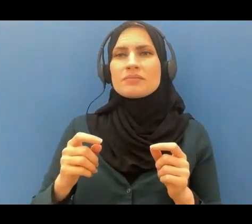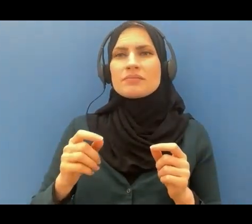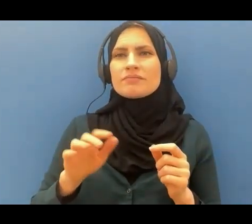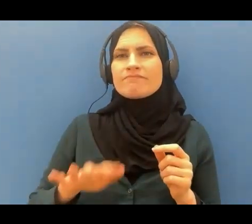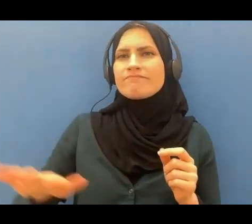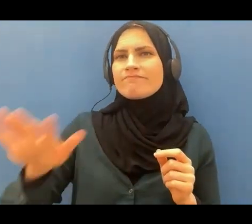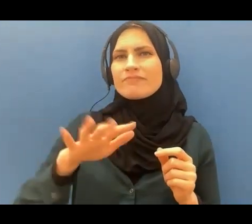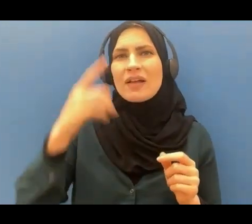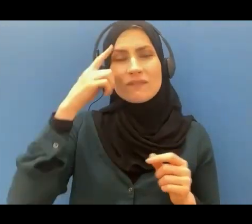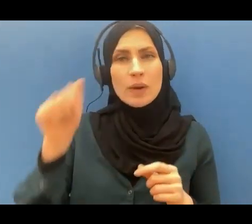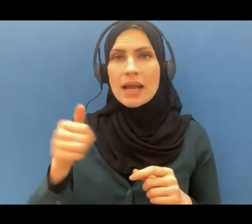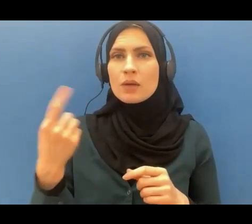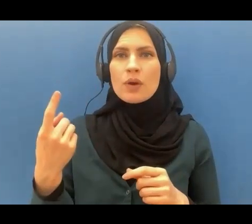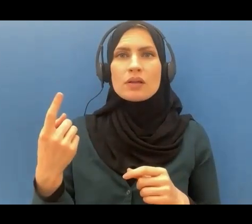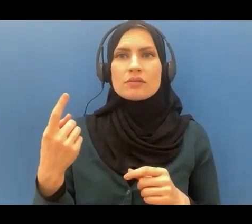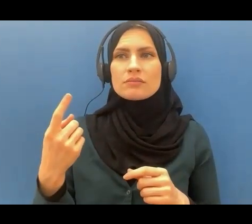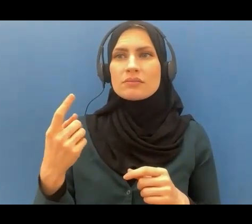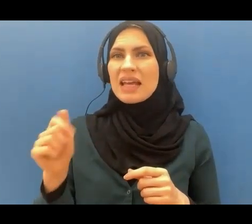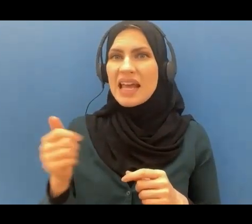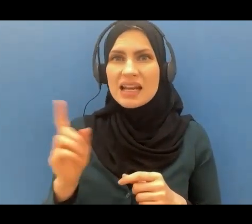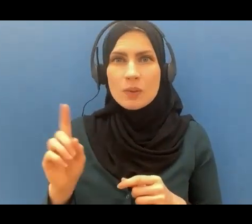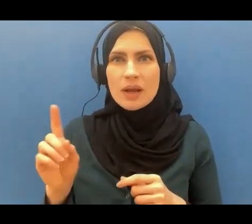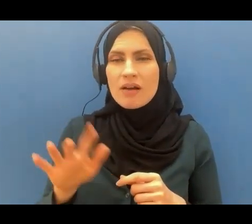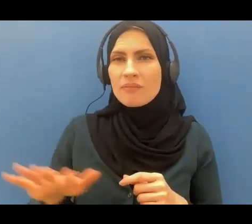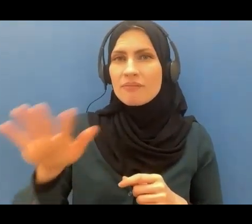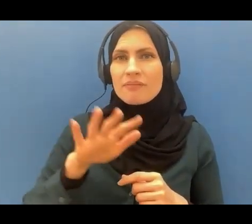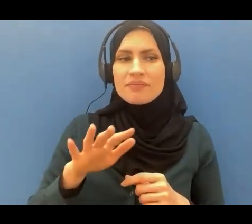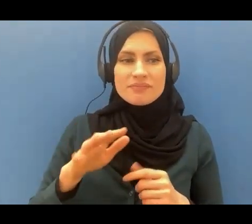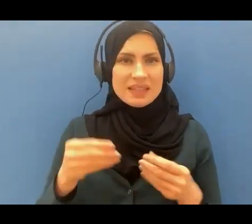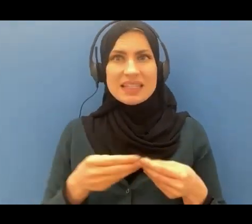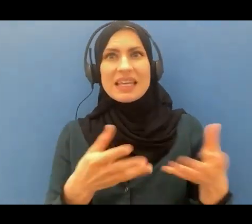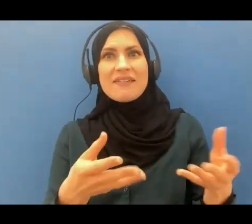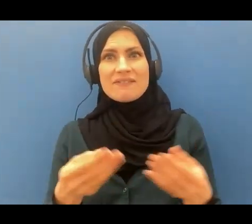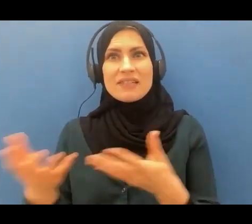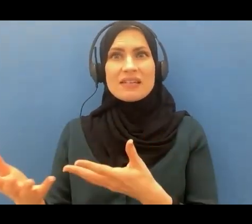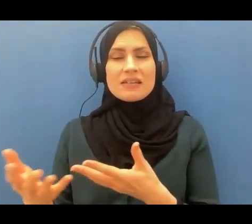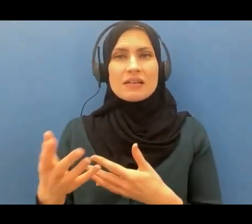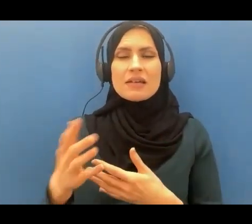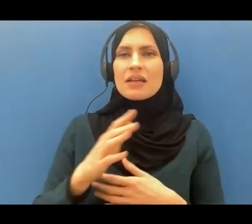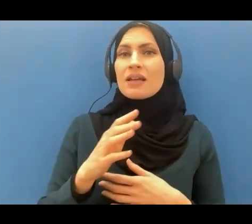anywhere and the choice is all his the decision is all his